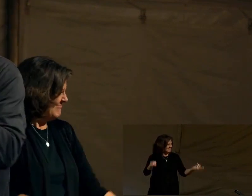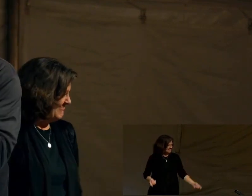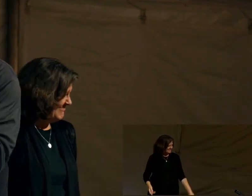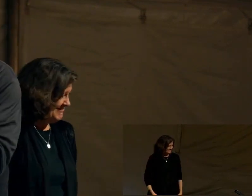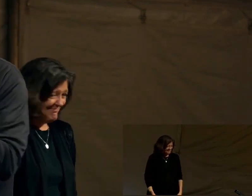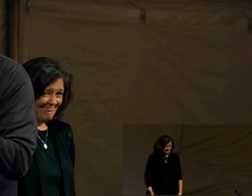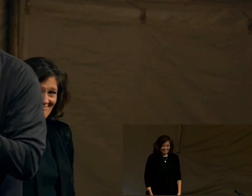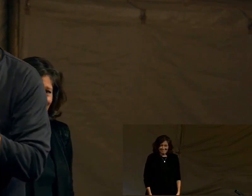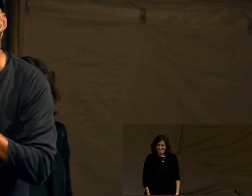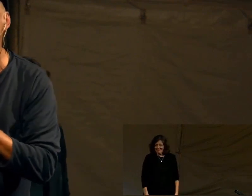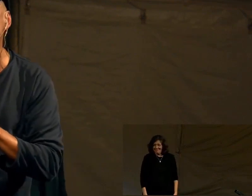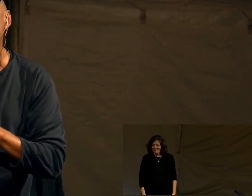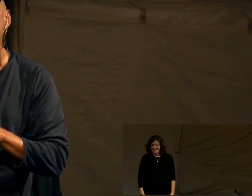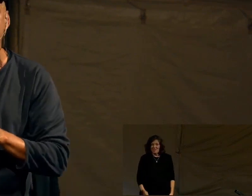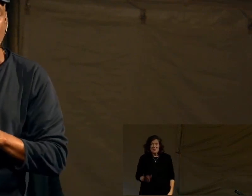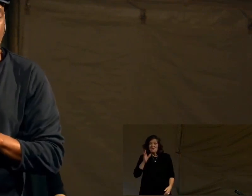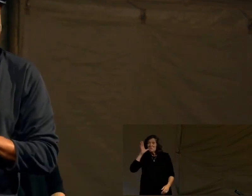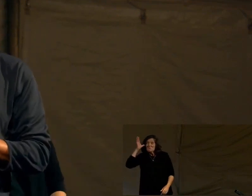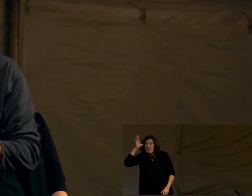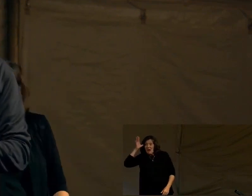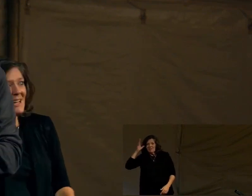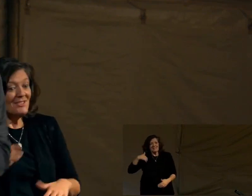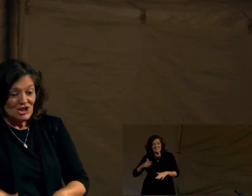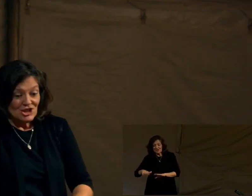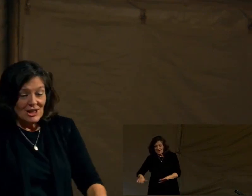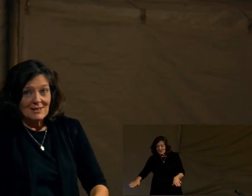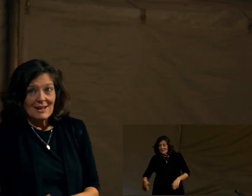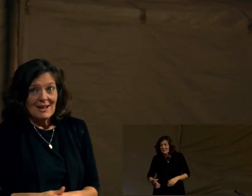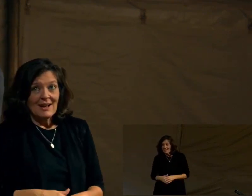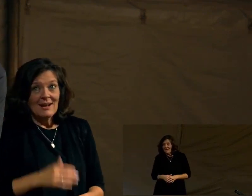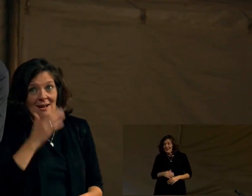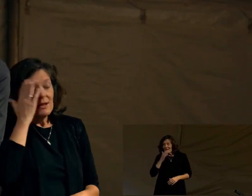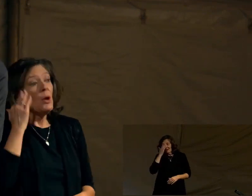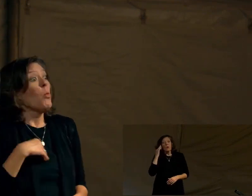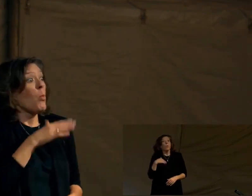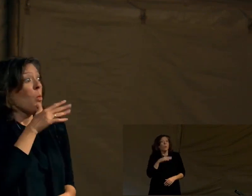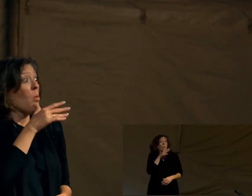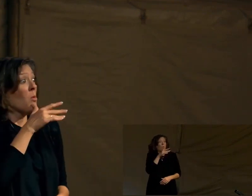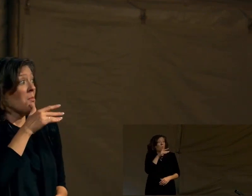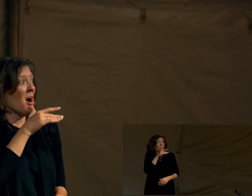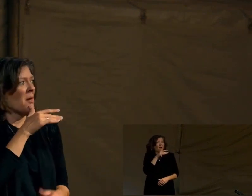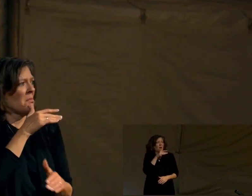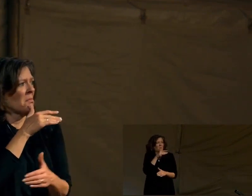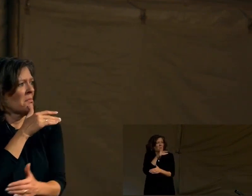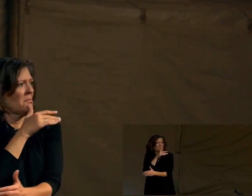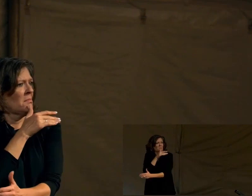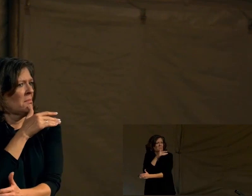all these parents with kids one mom had her daughter's eyes closed